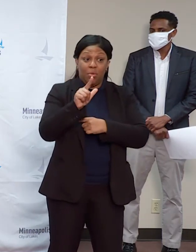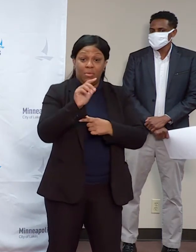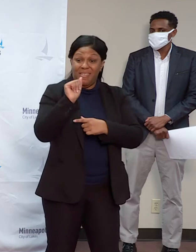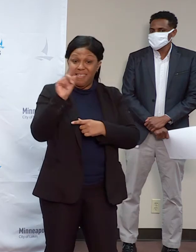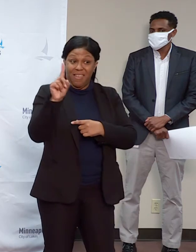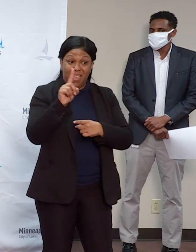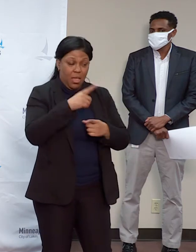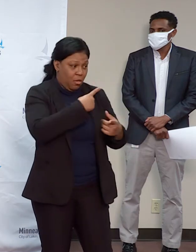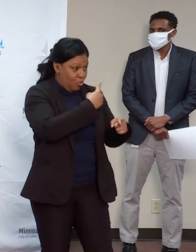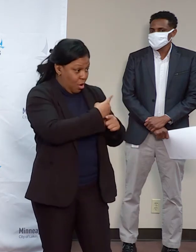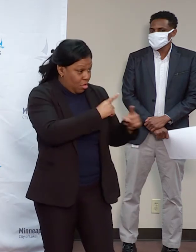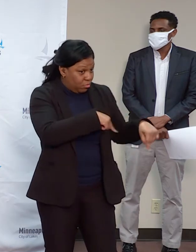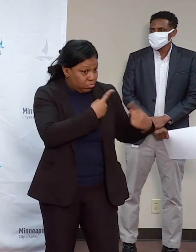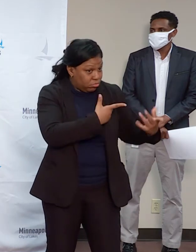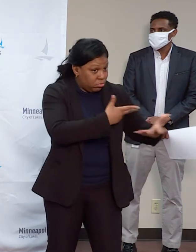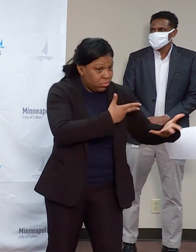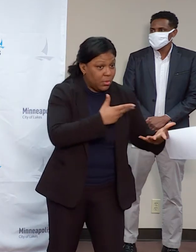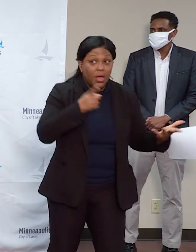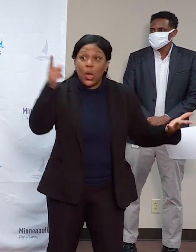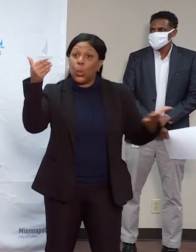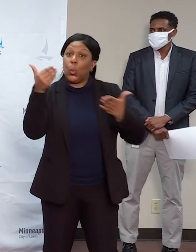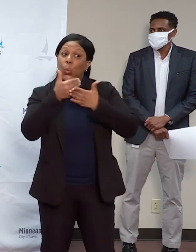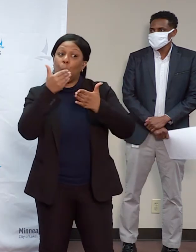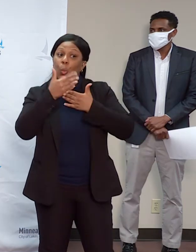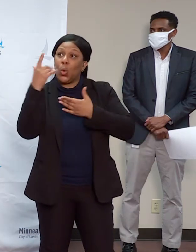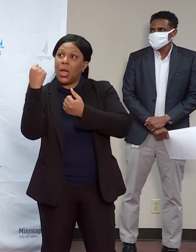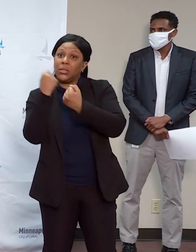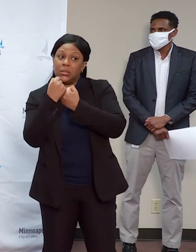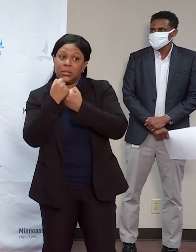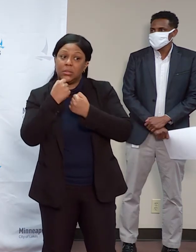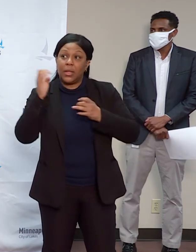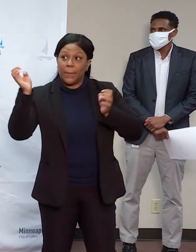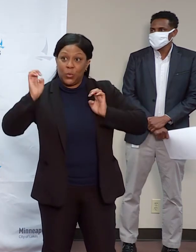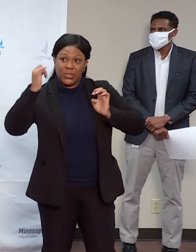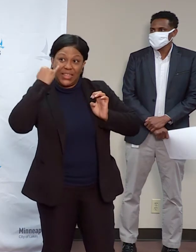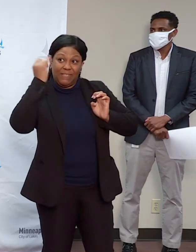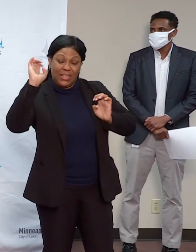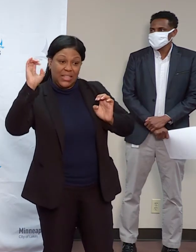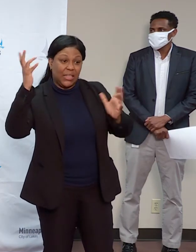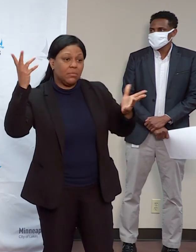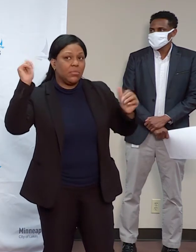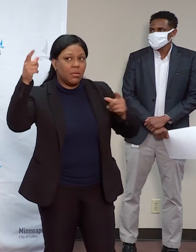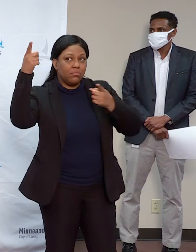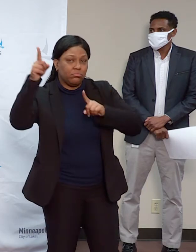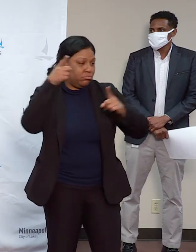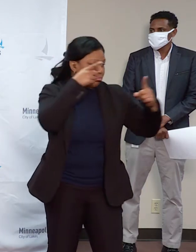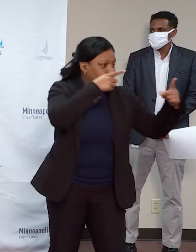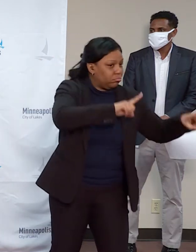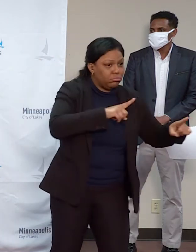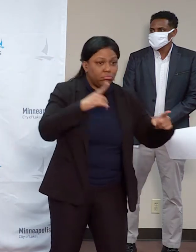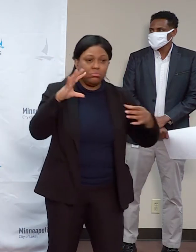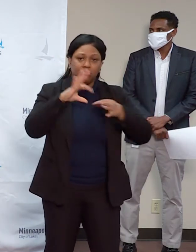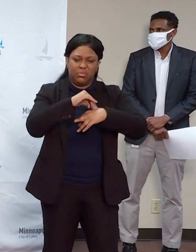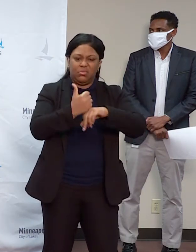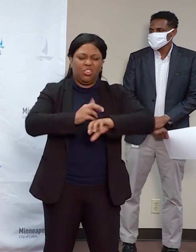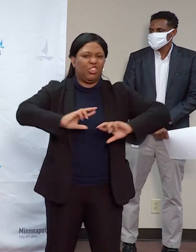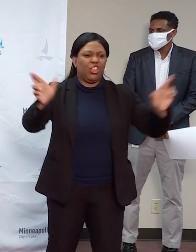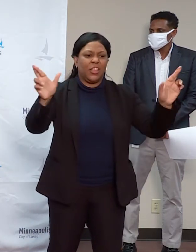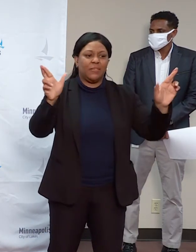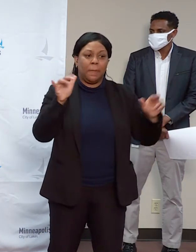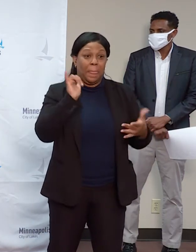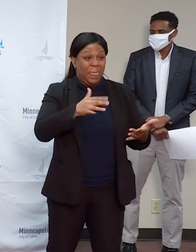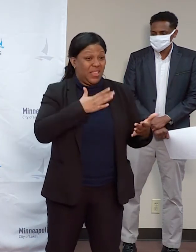assist us if needed. And so with that, I will hand it back to the mayor. Thank you.